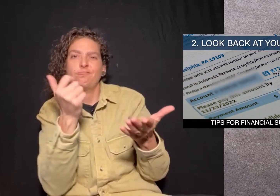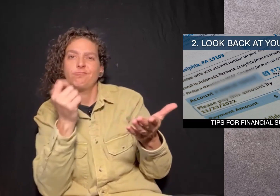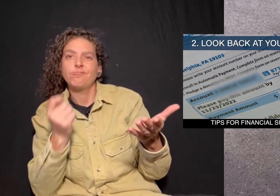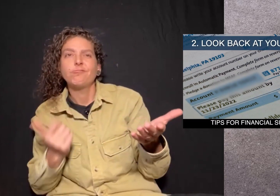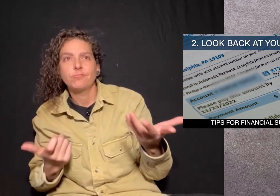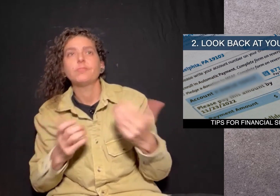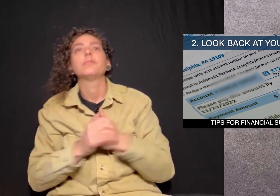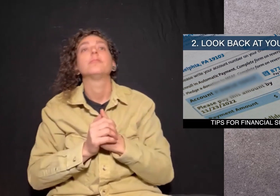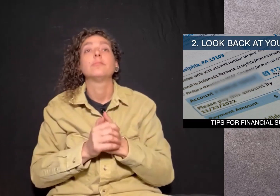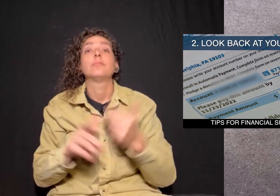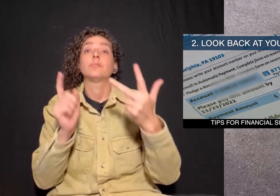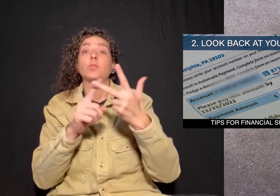Number three,